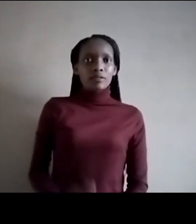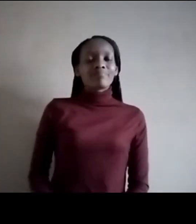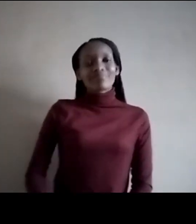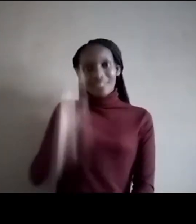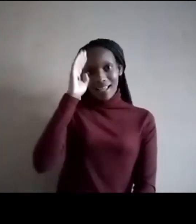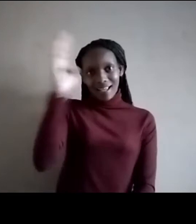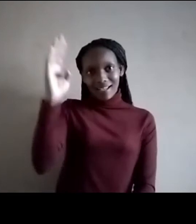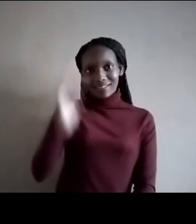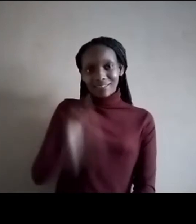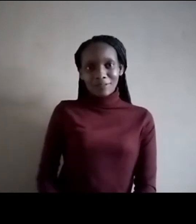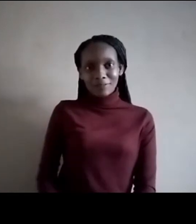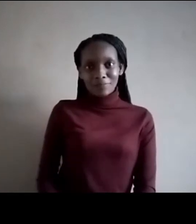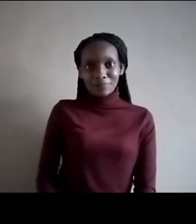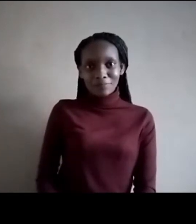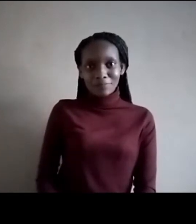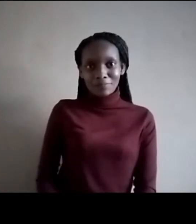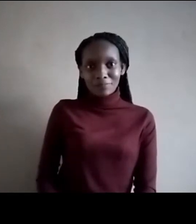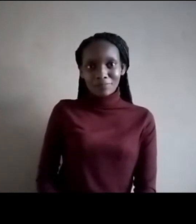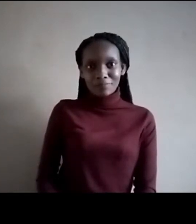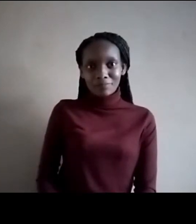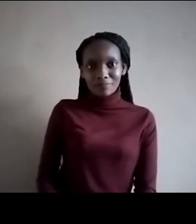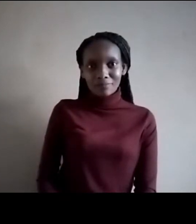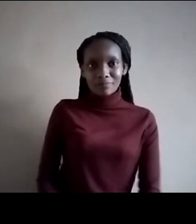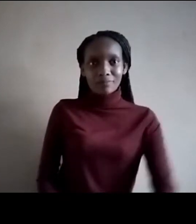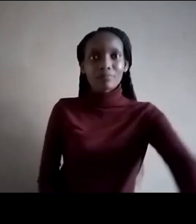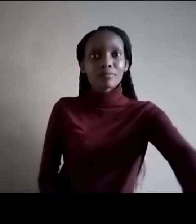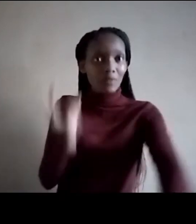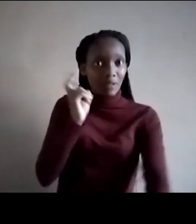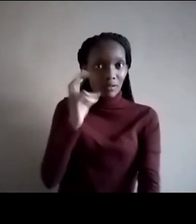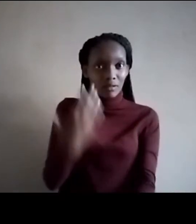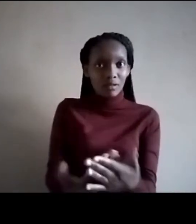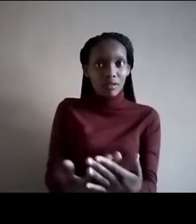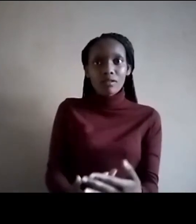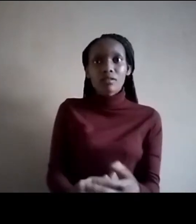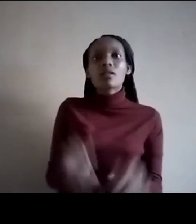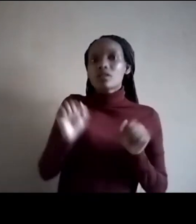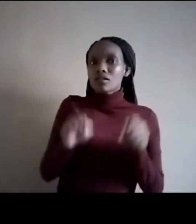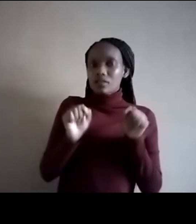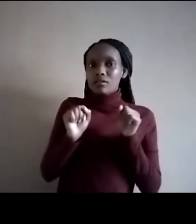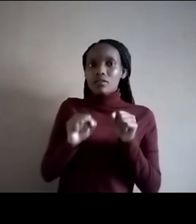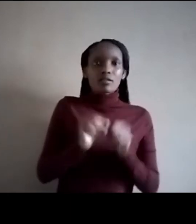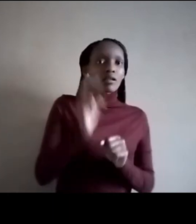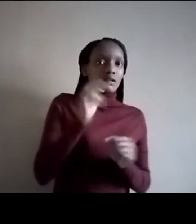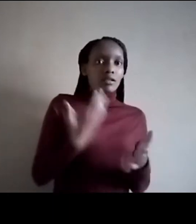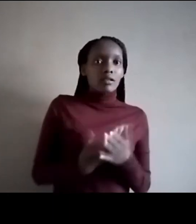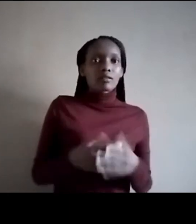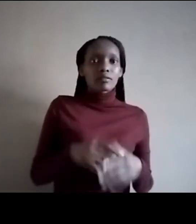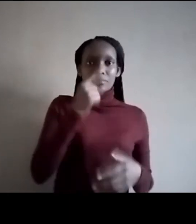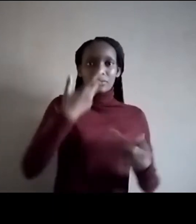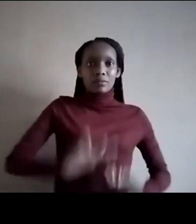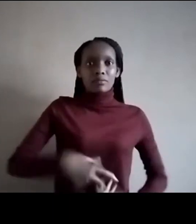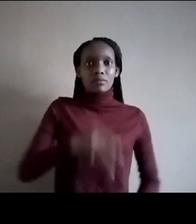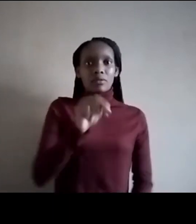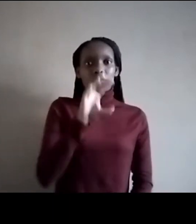I'm Nortugela. Can you hear me? Yes, I can hear you Nortugela. I am